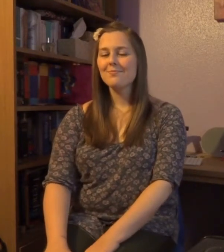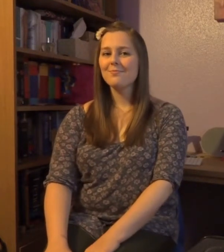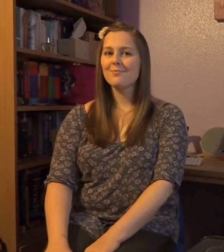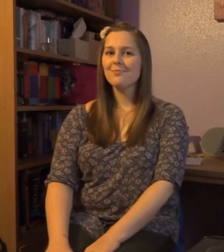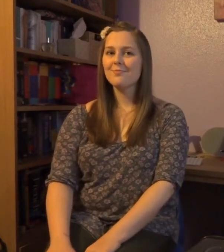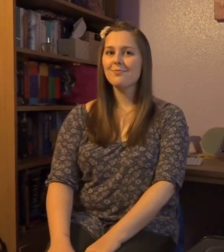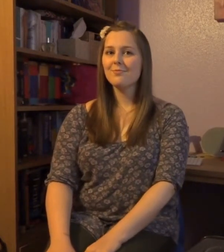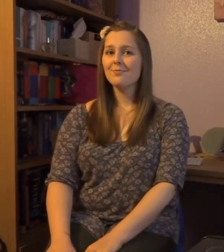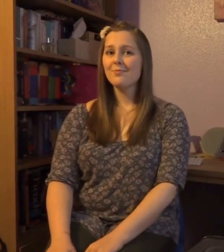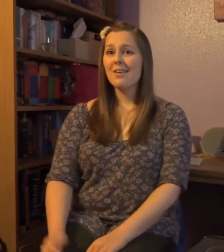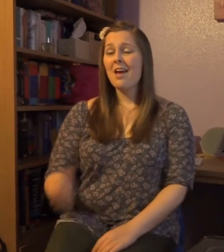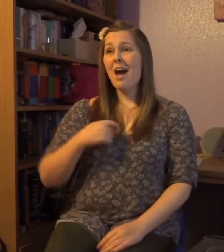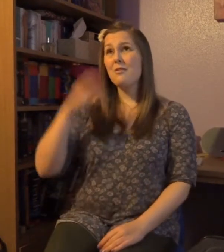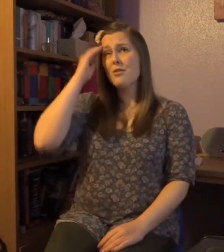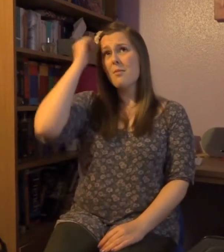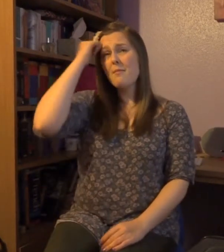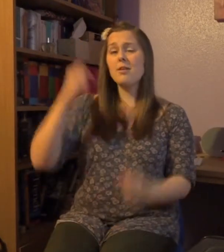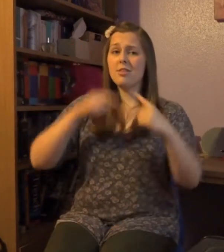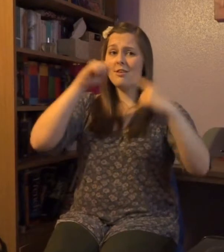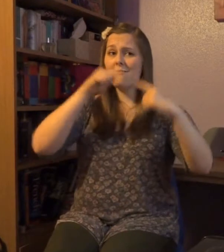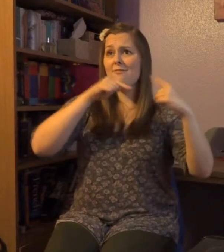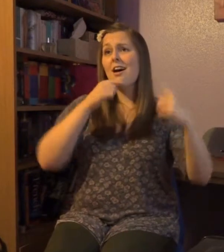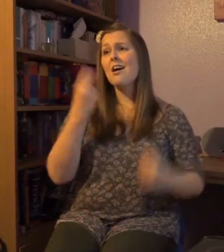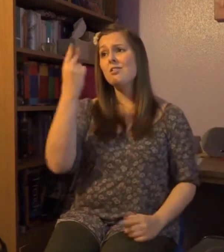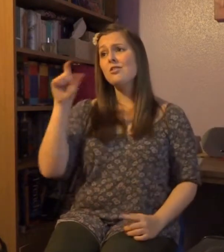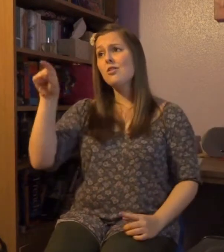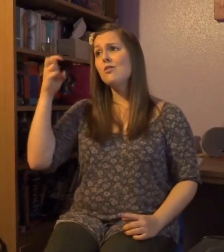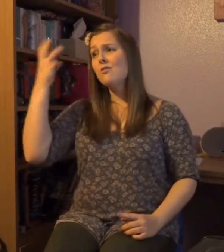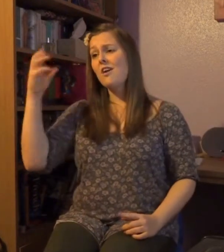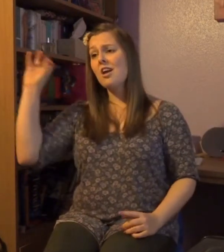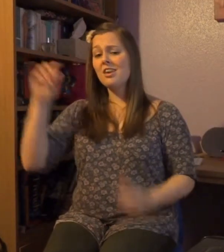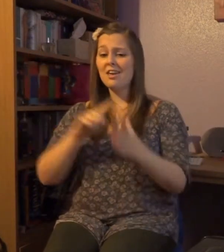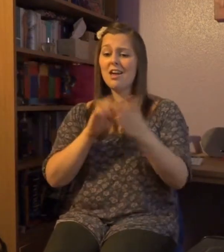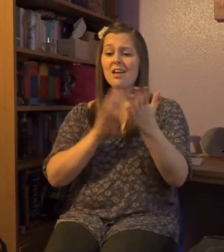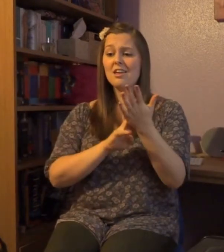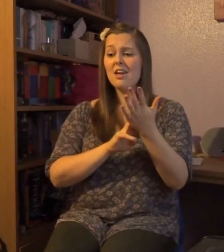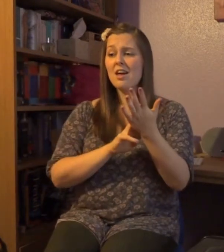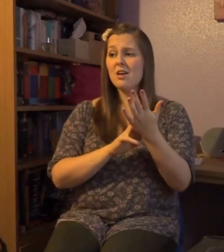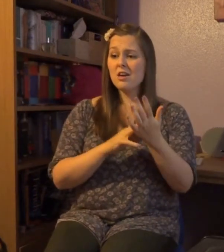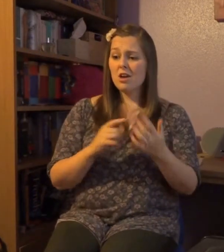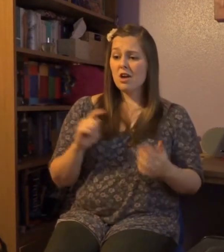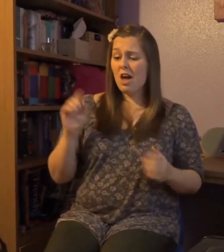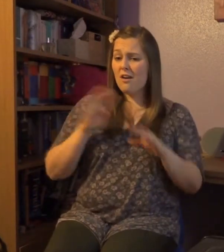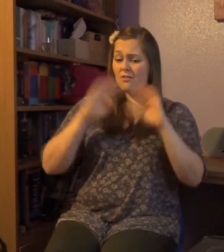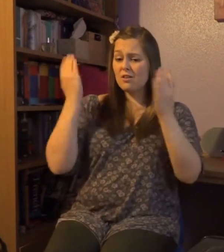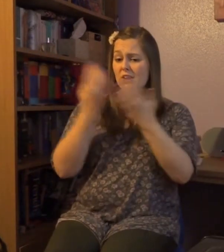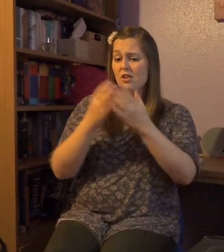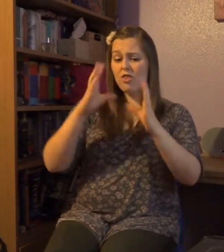And I remember that fight to 30 a.m. When everything was